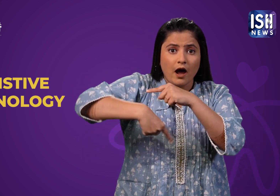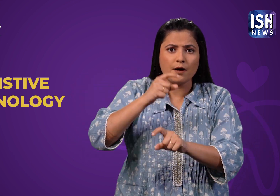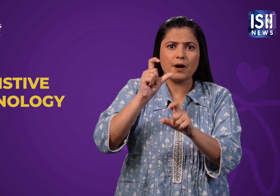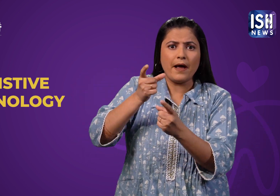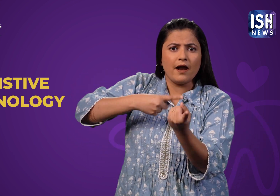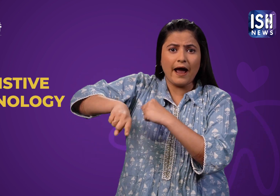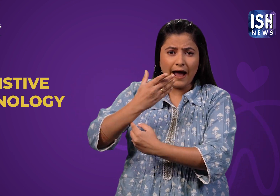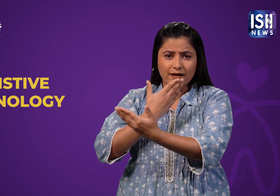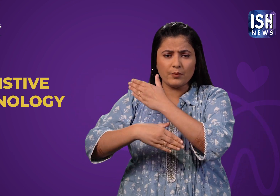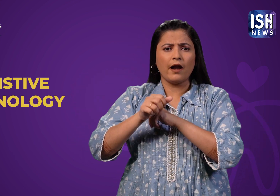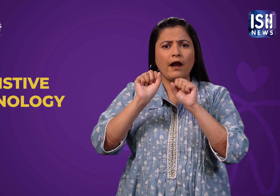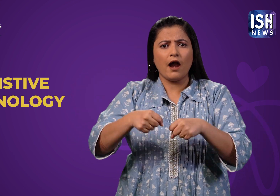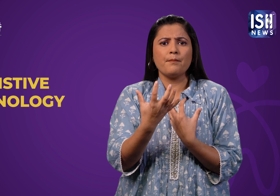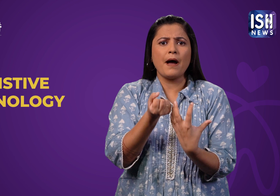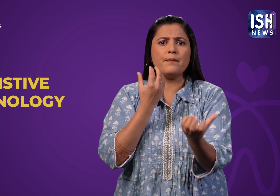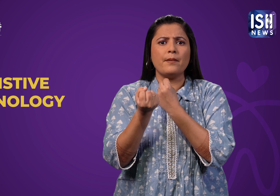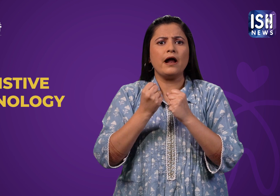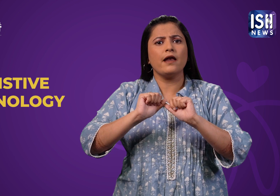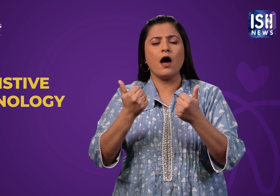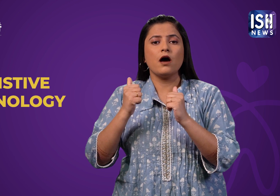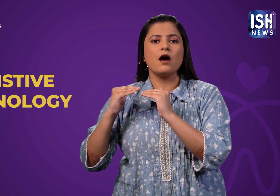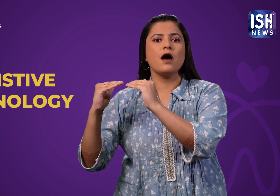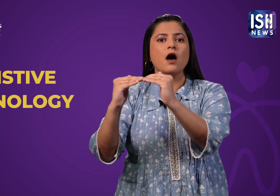manufacturing of assistive technology can be done at a lower cost.